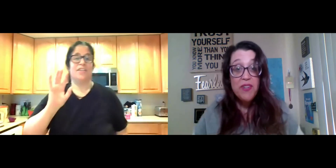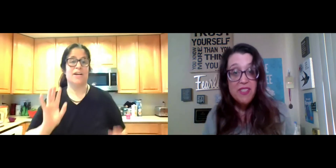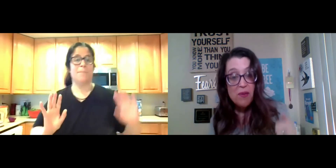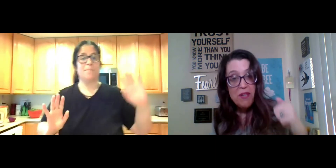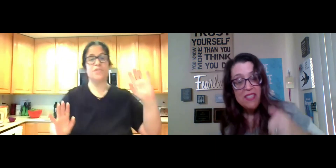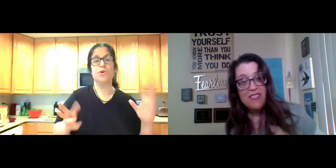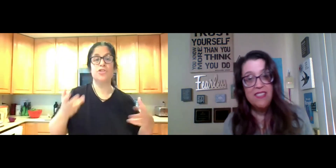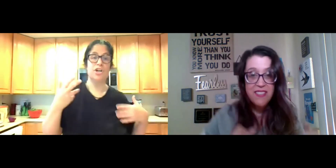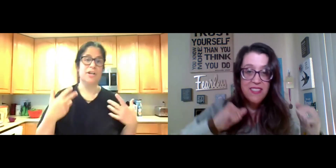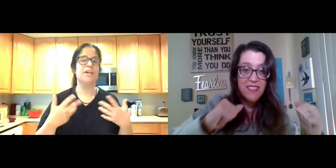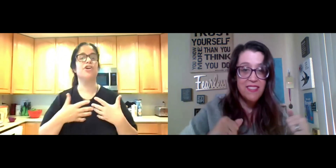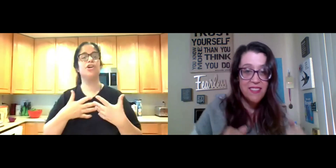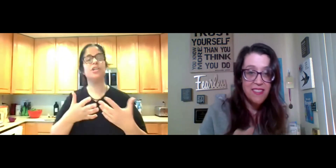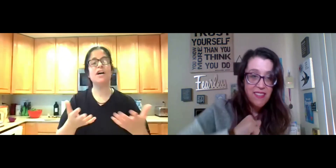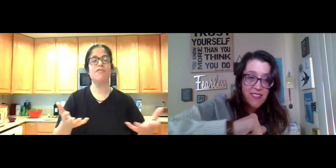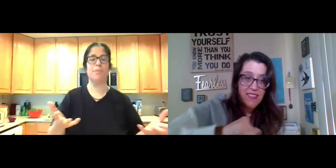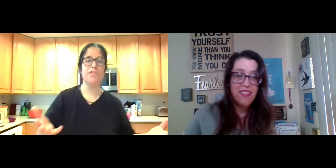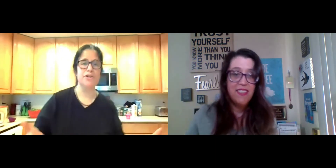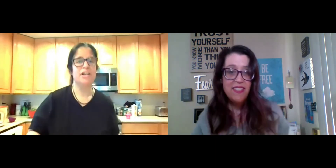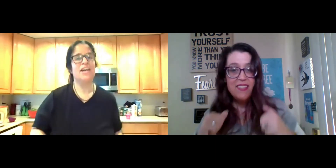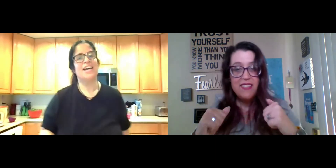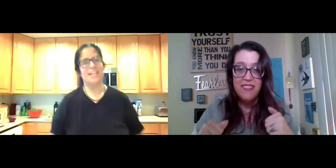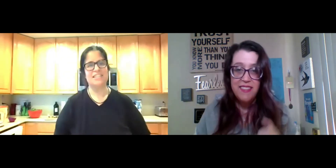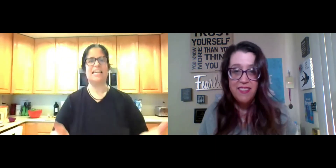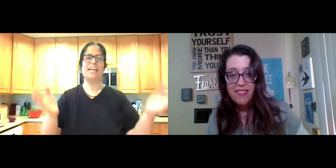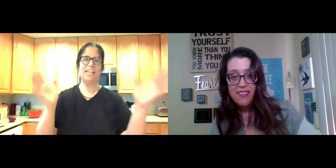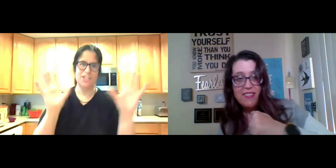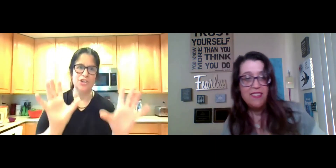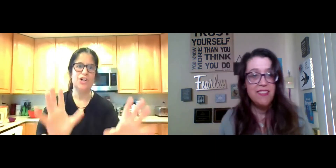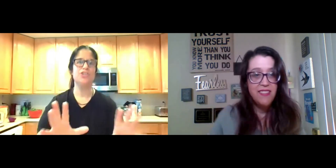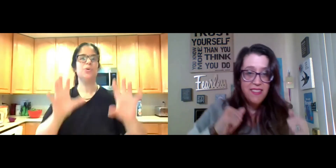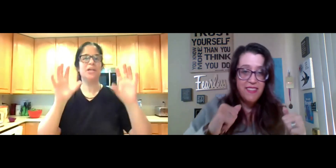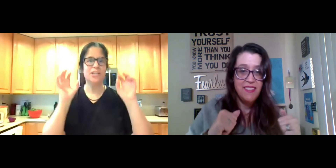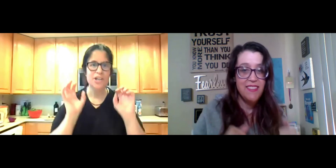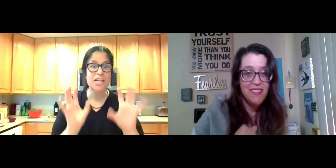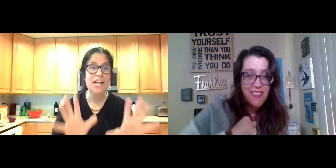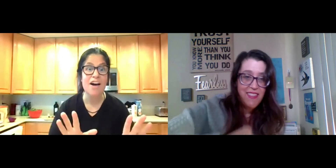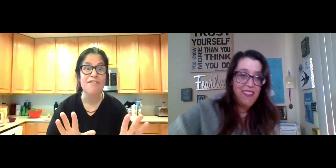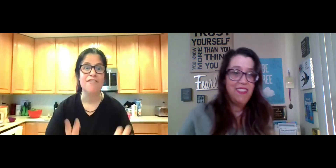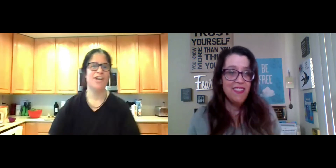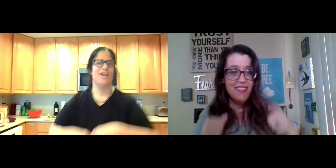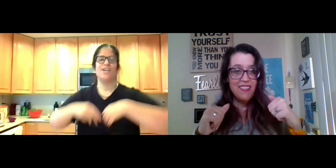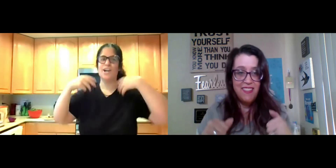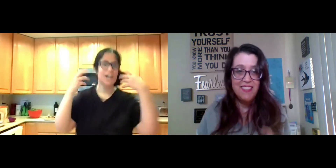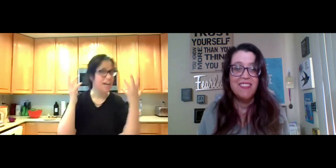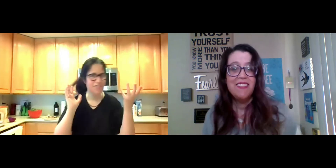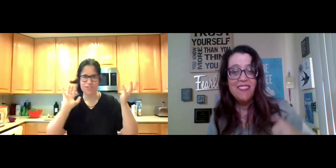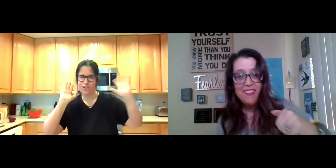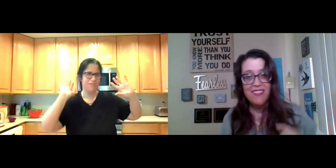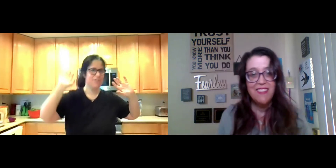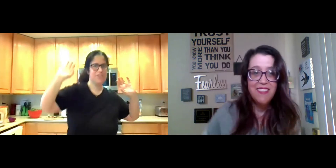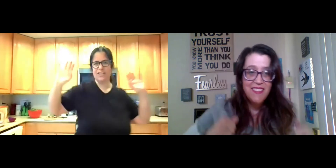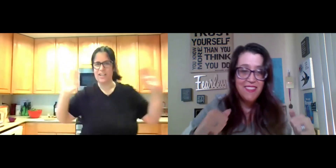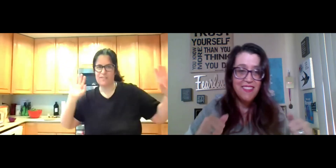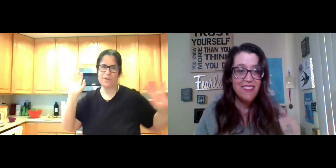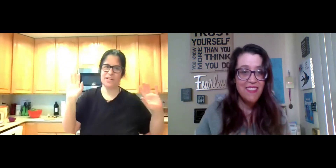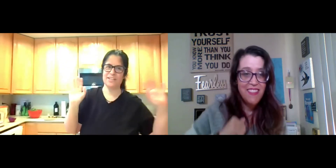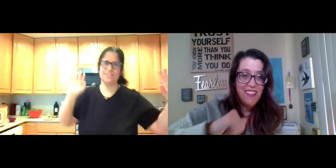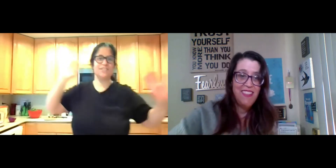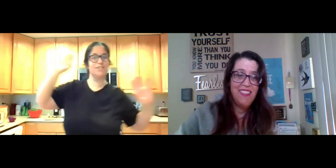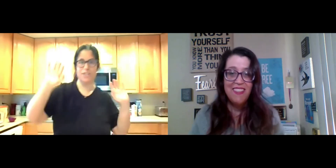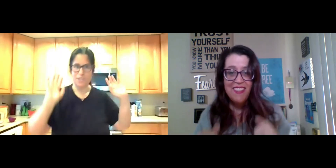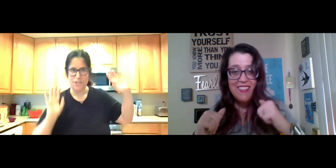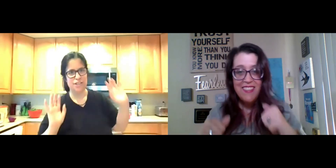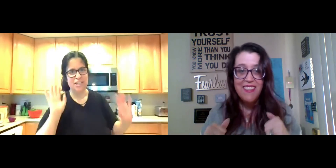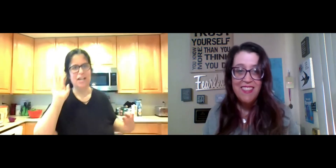Uh, no, tell me. So the good enough mother is saying you're doing good enough. You don't have to do everything that everybody